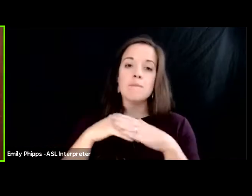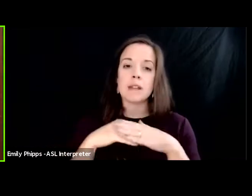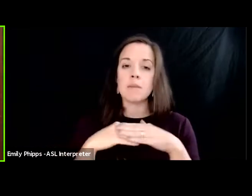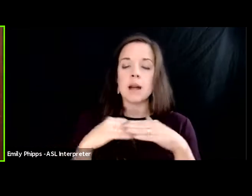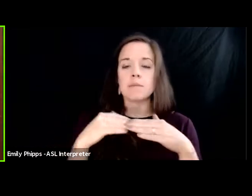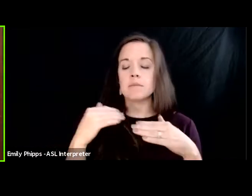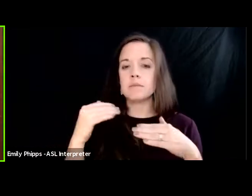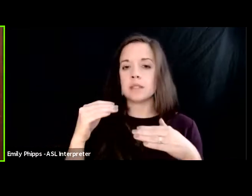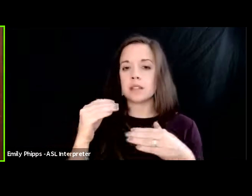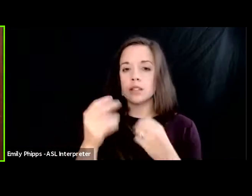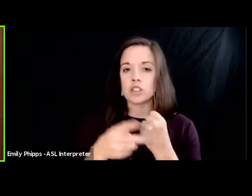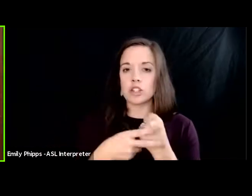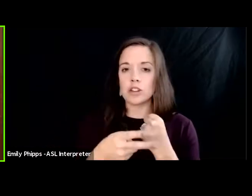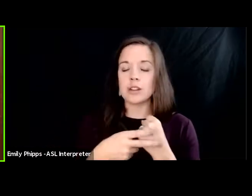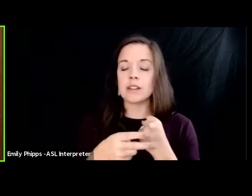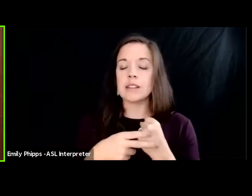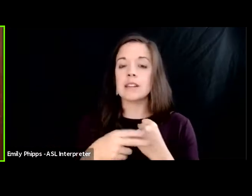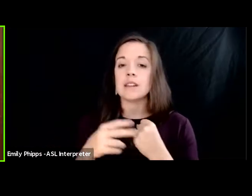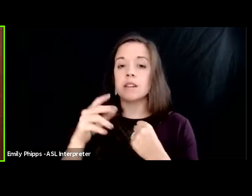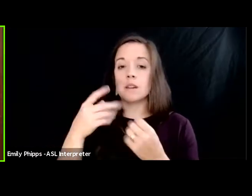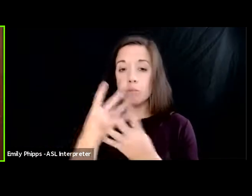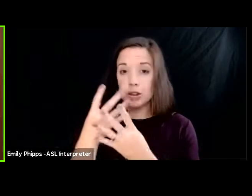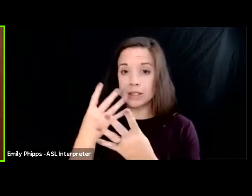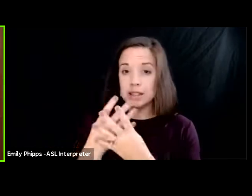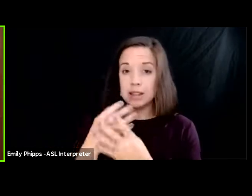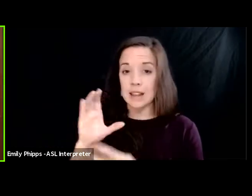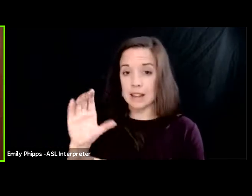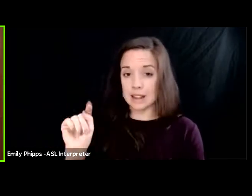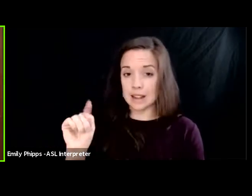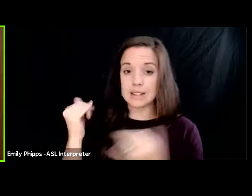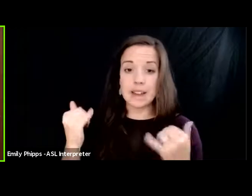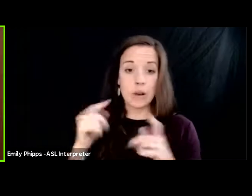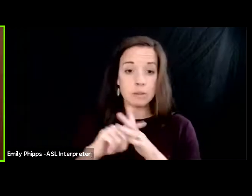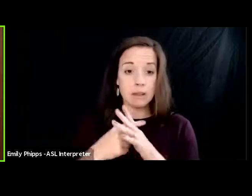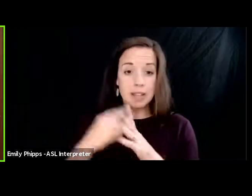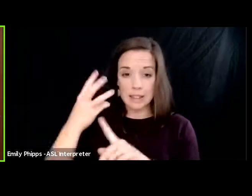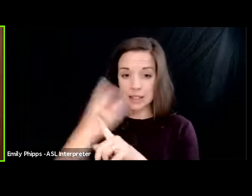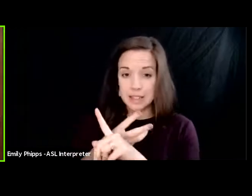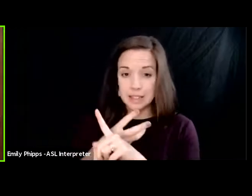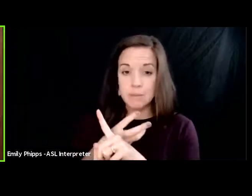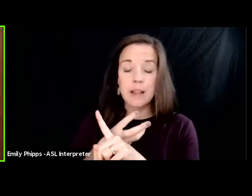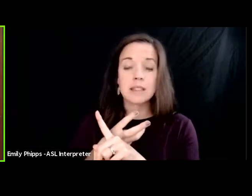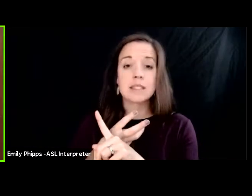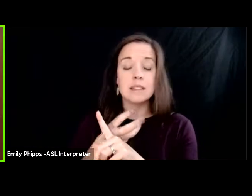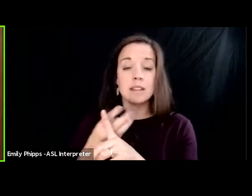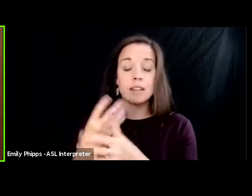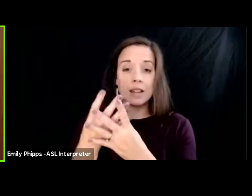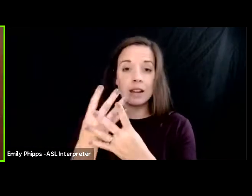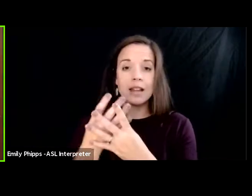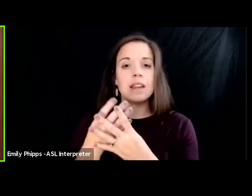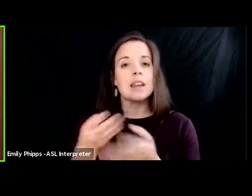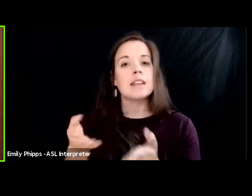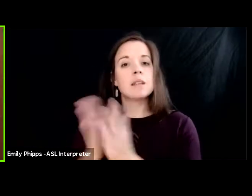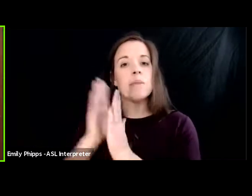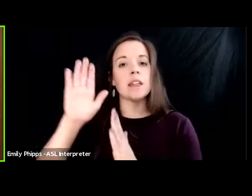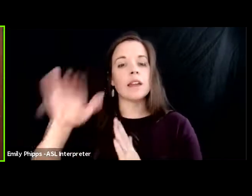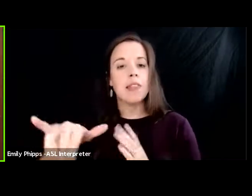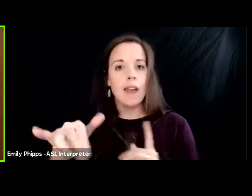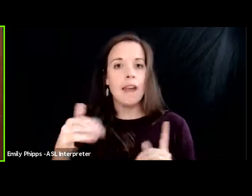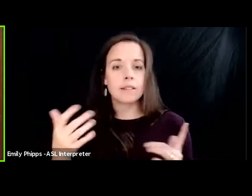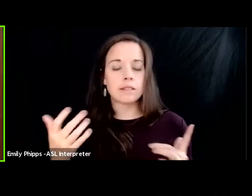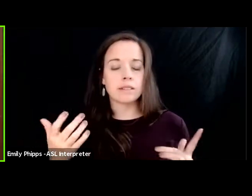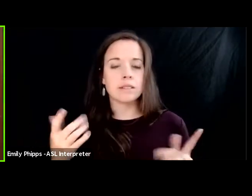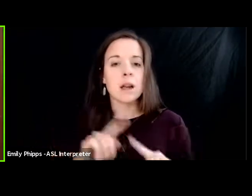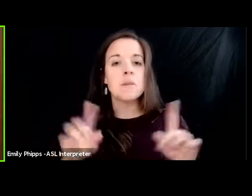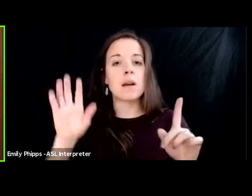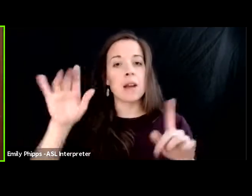in danbury connecticut and now he's beginning a six-month sentence and he's appealing that conviction but by the time